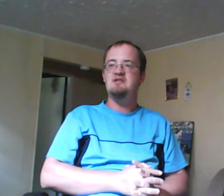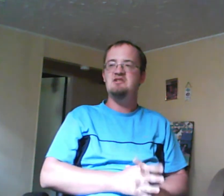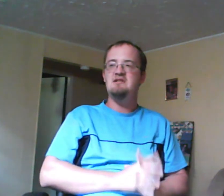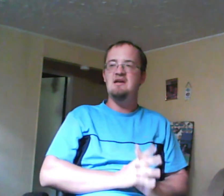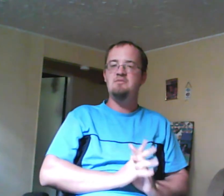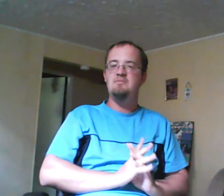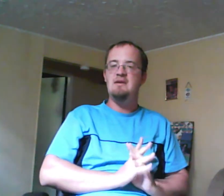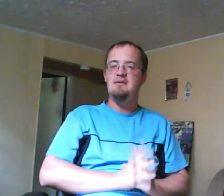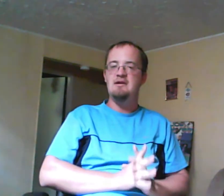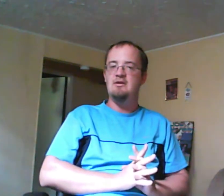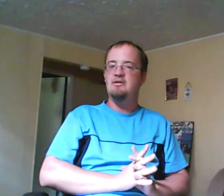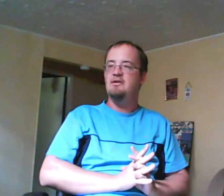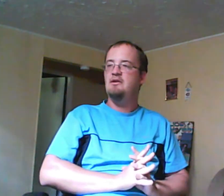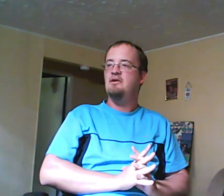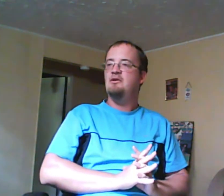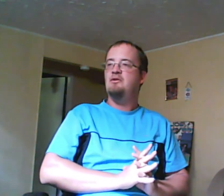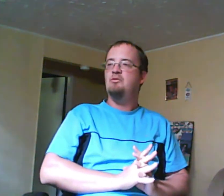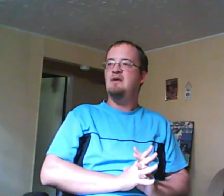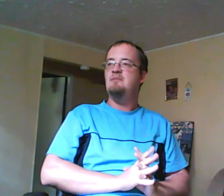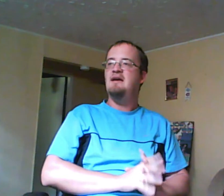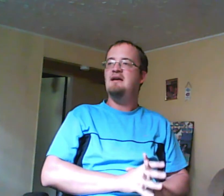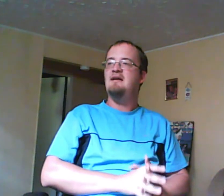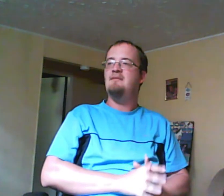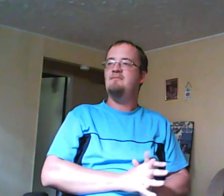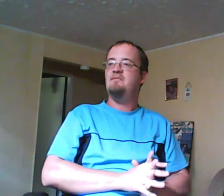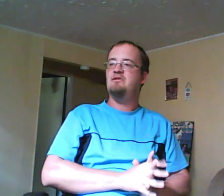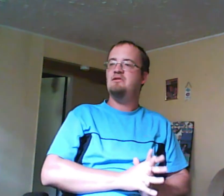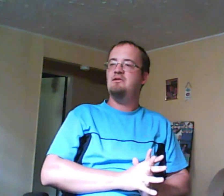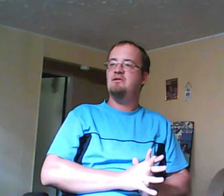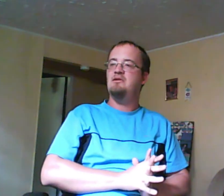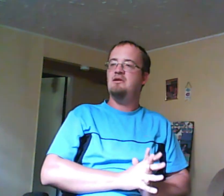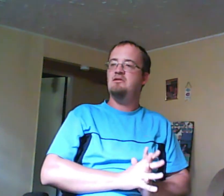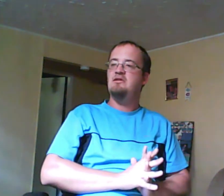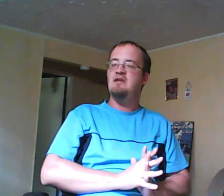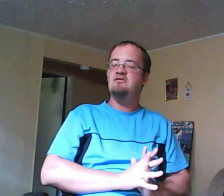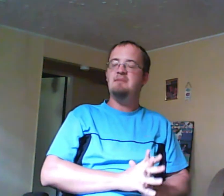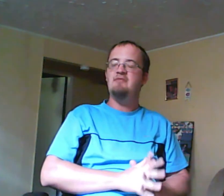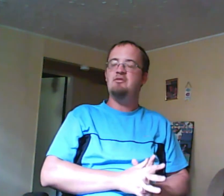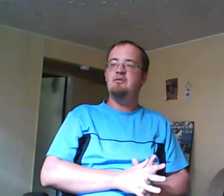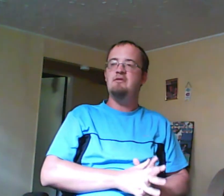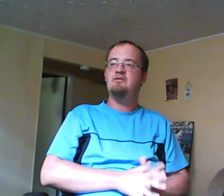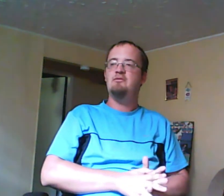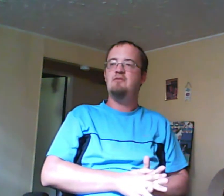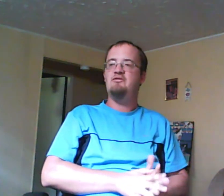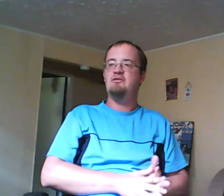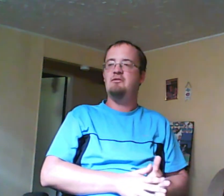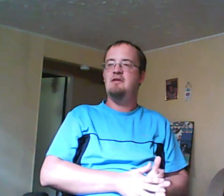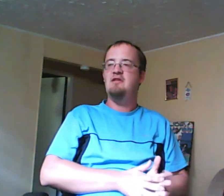she does become a hero. When Maya decides to jump off the roof with Esme